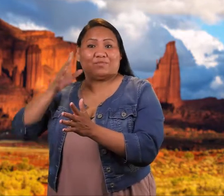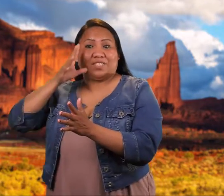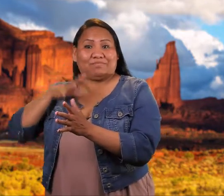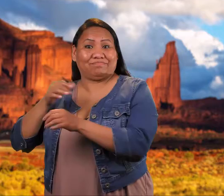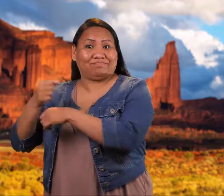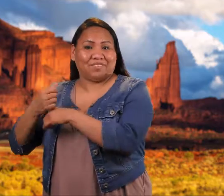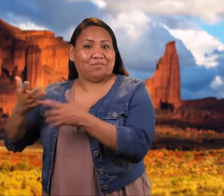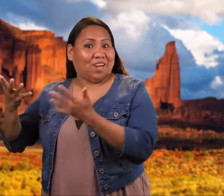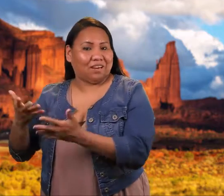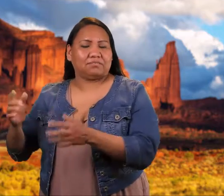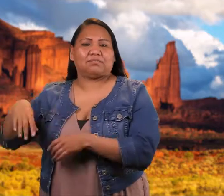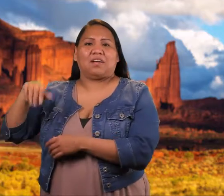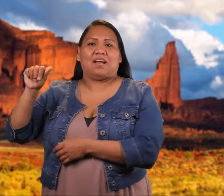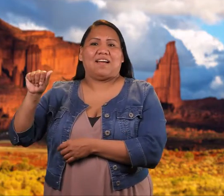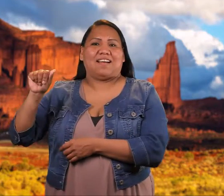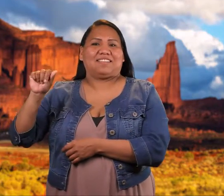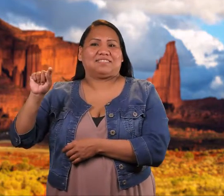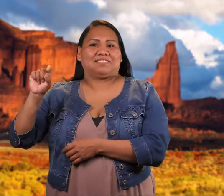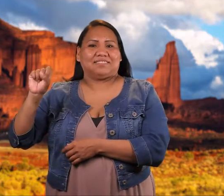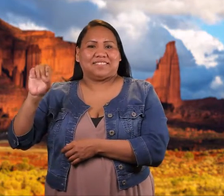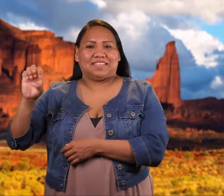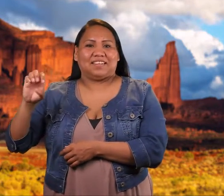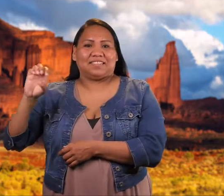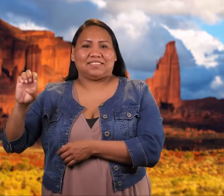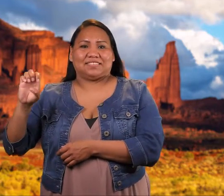first man and first woman.